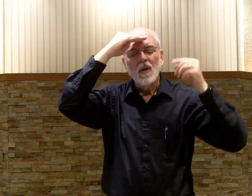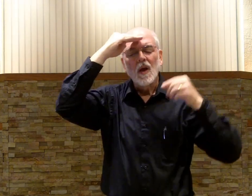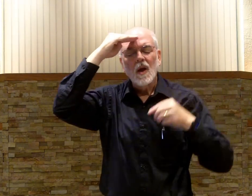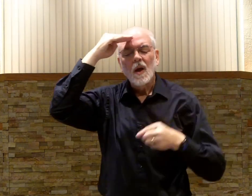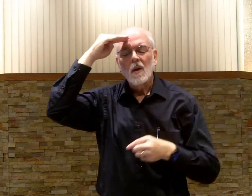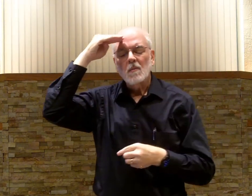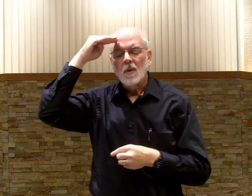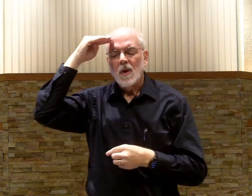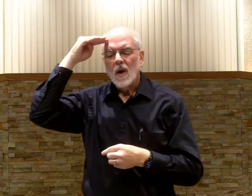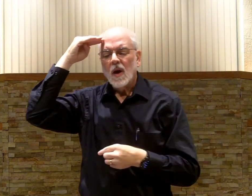thy brow